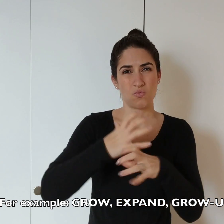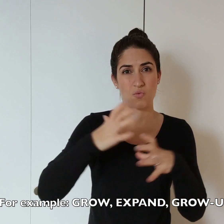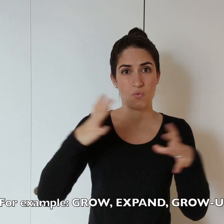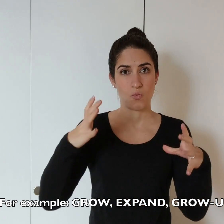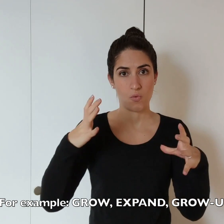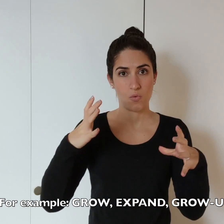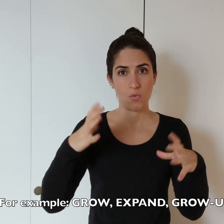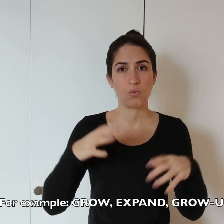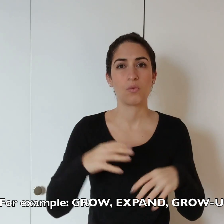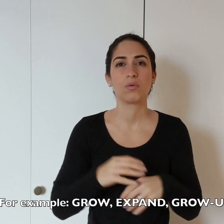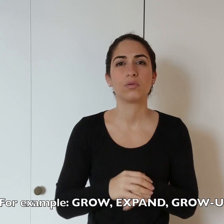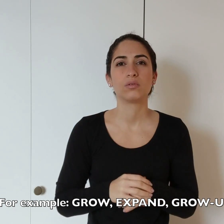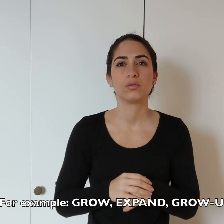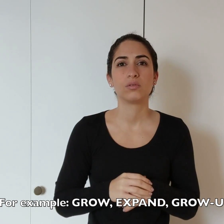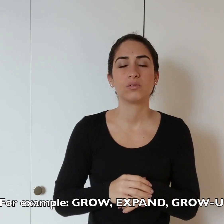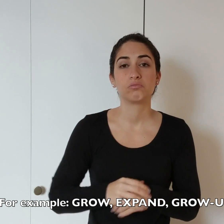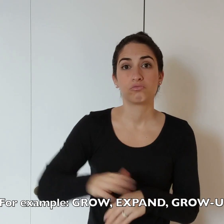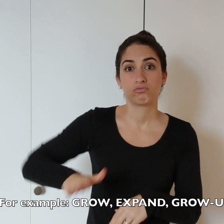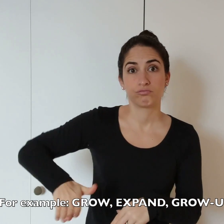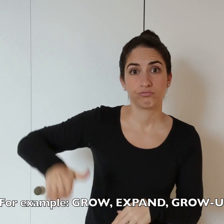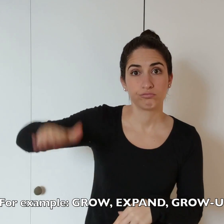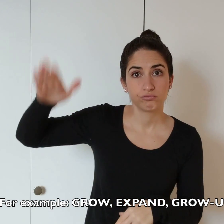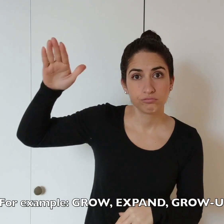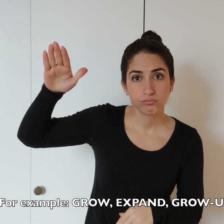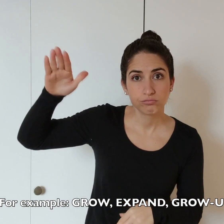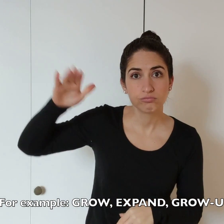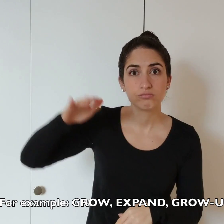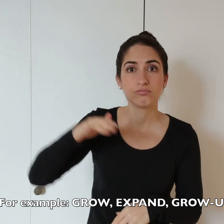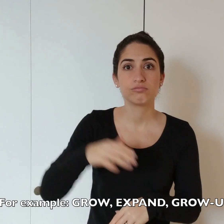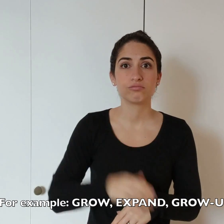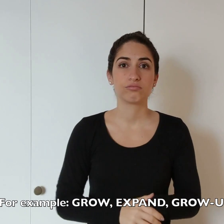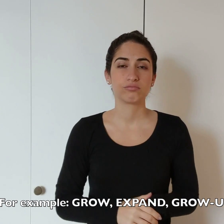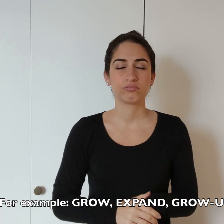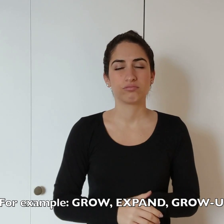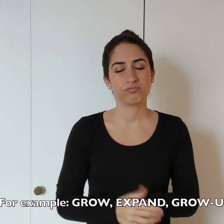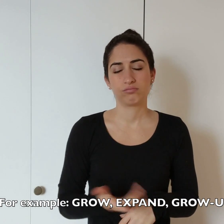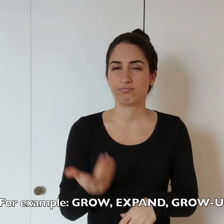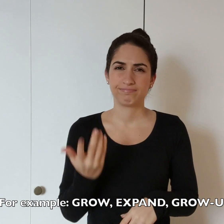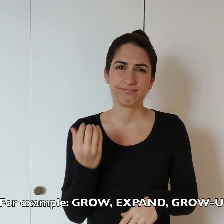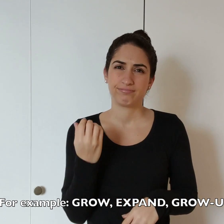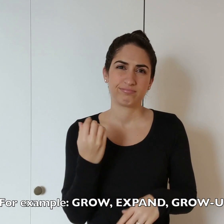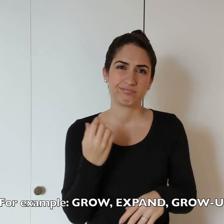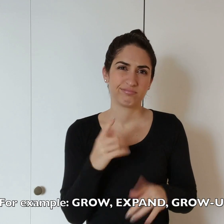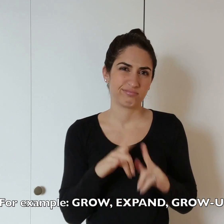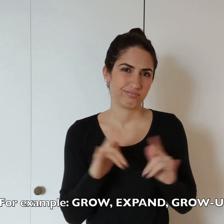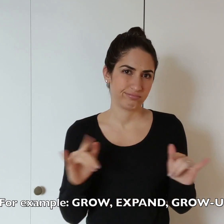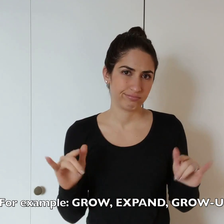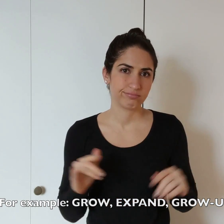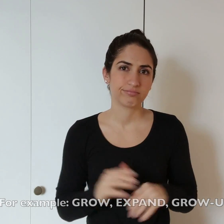expand, grow up, etc.